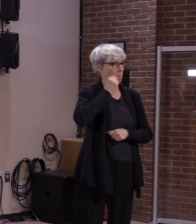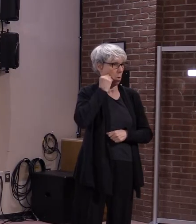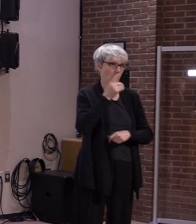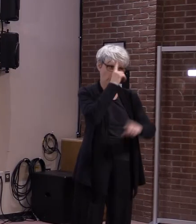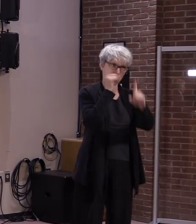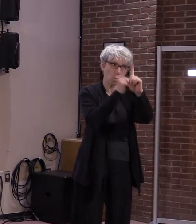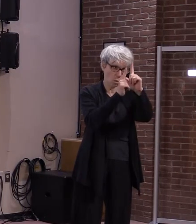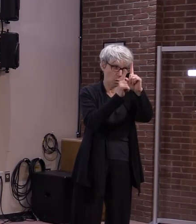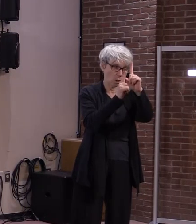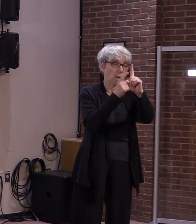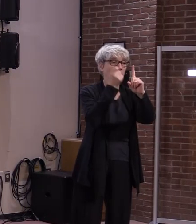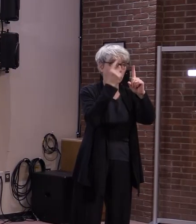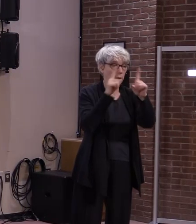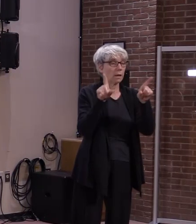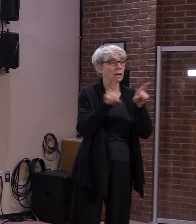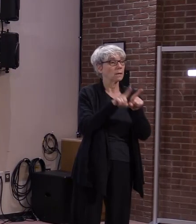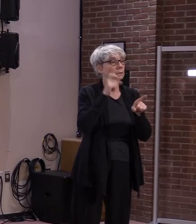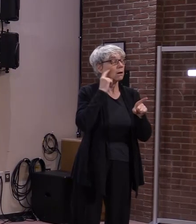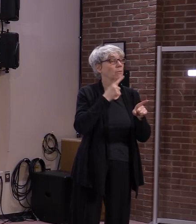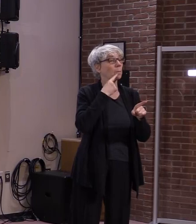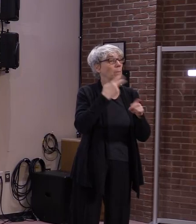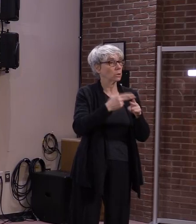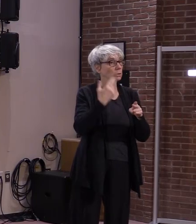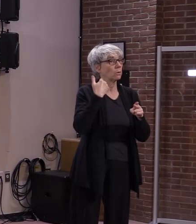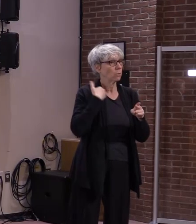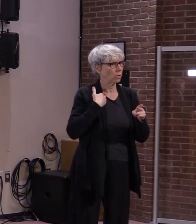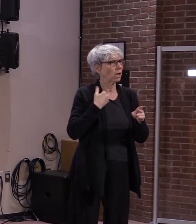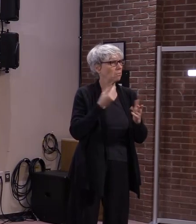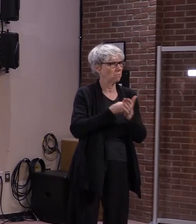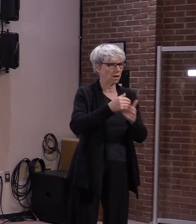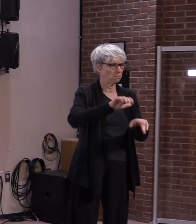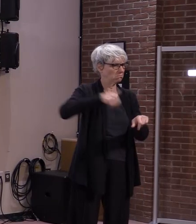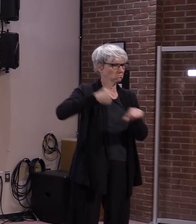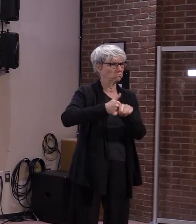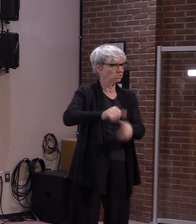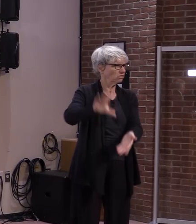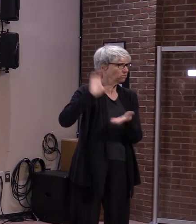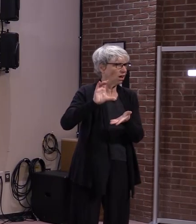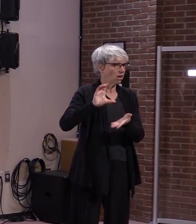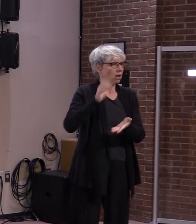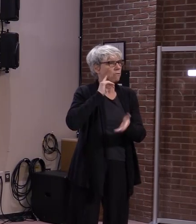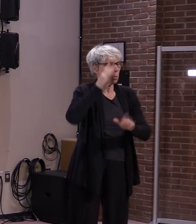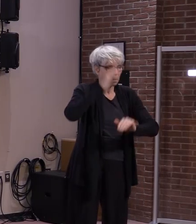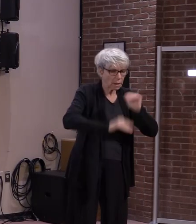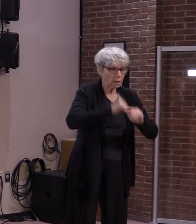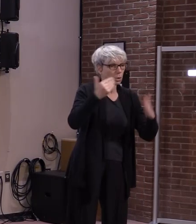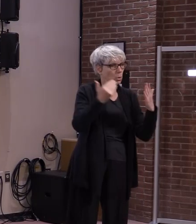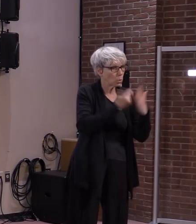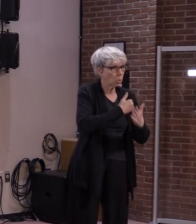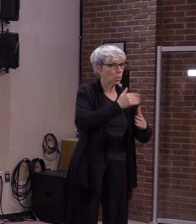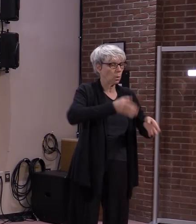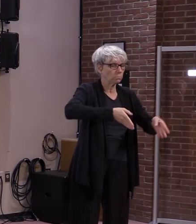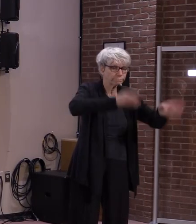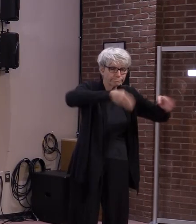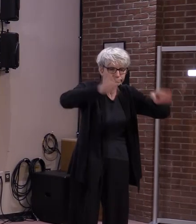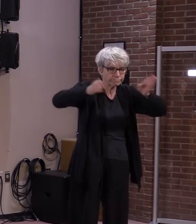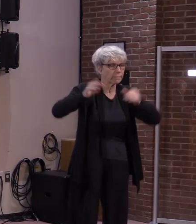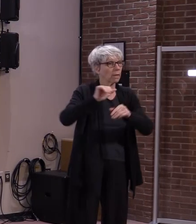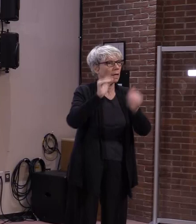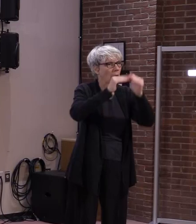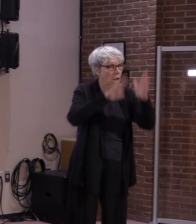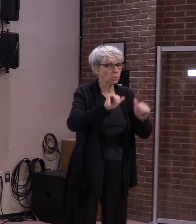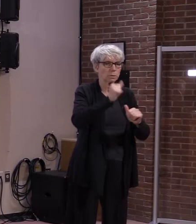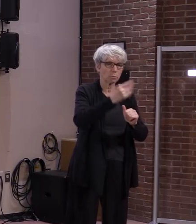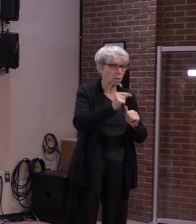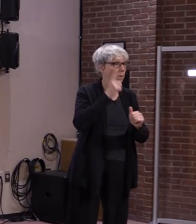substantial amounts for building permanent housing for people that are homeless. So we